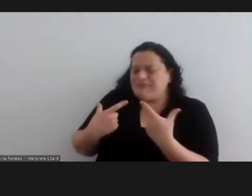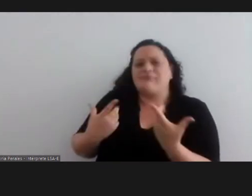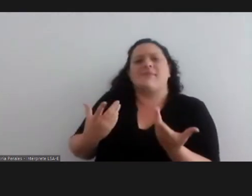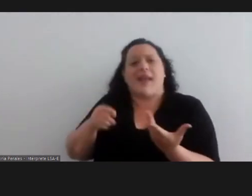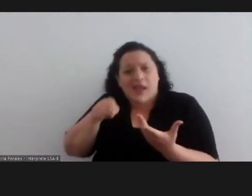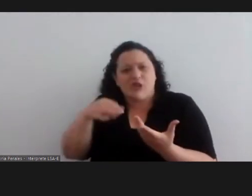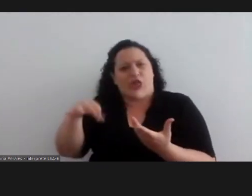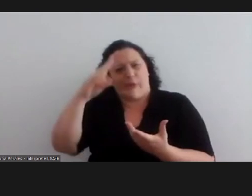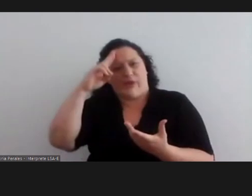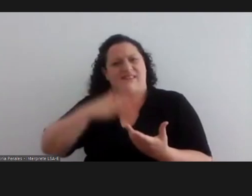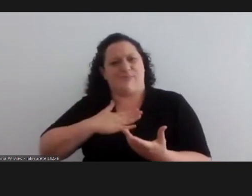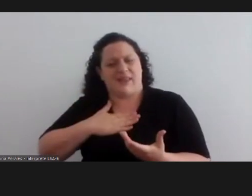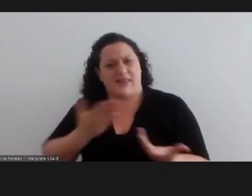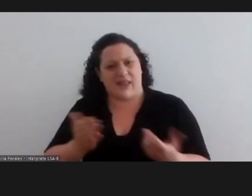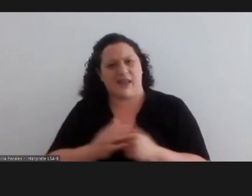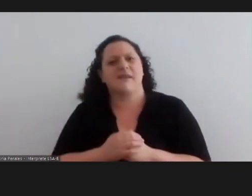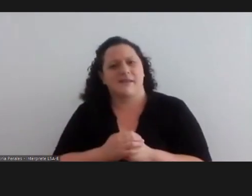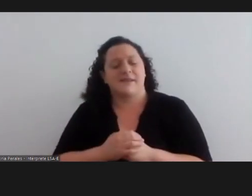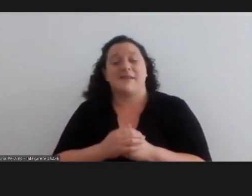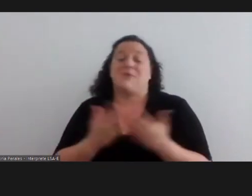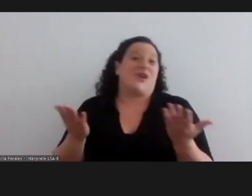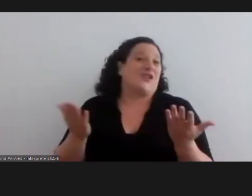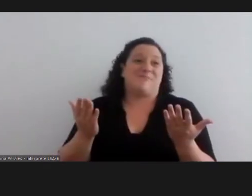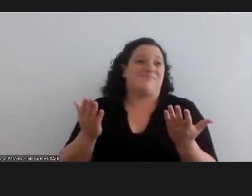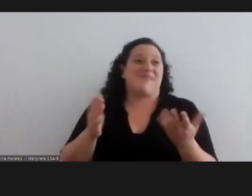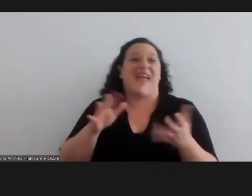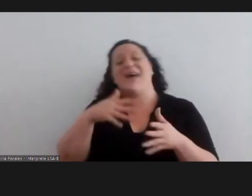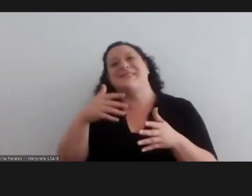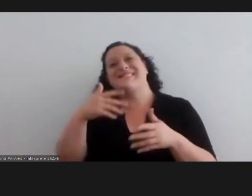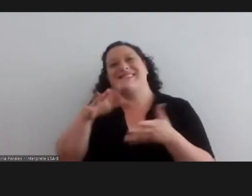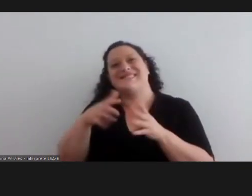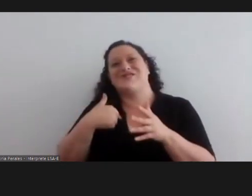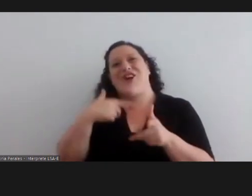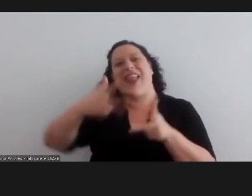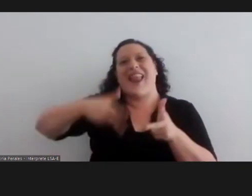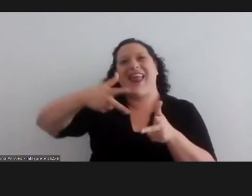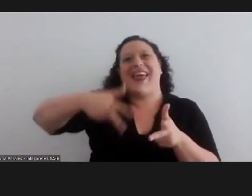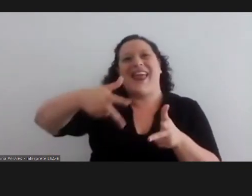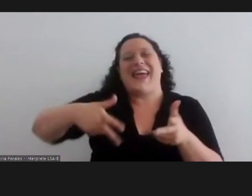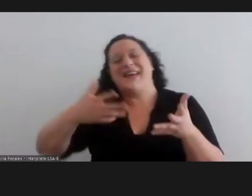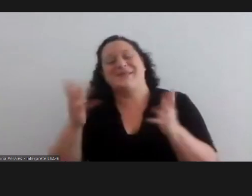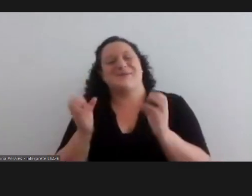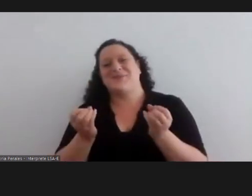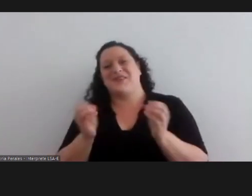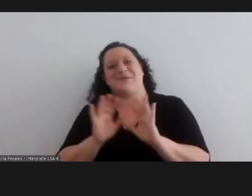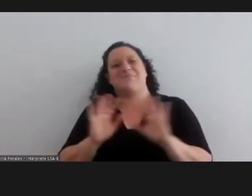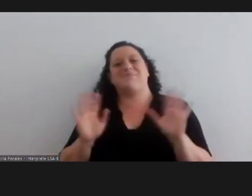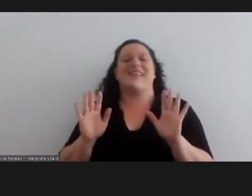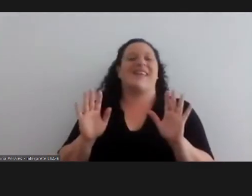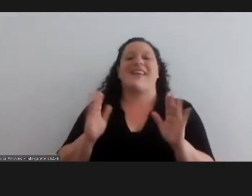our own perspective and a very important asian culture i don't know if i have enough time to continue but